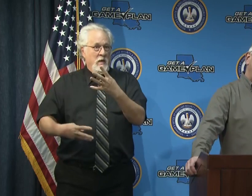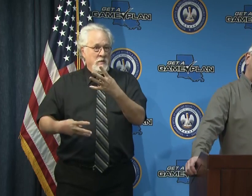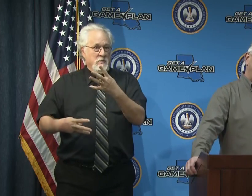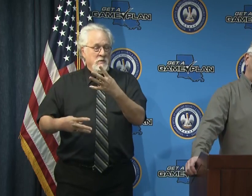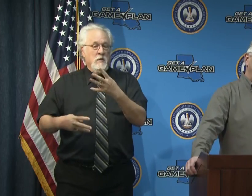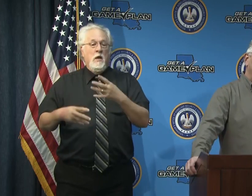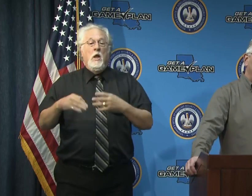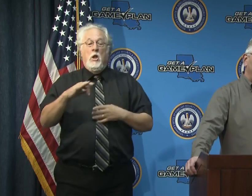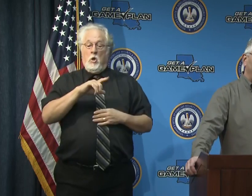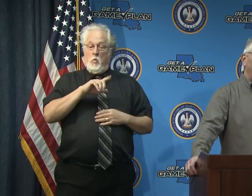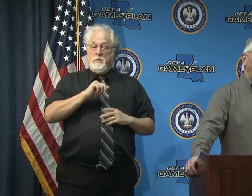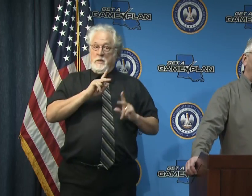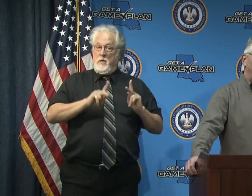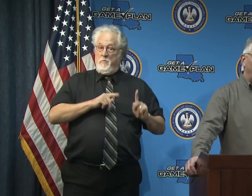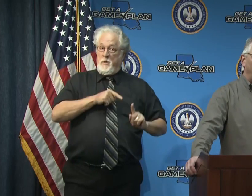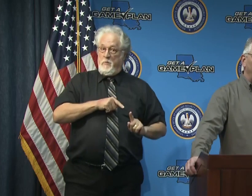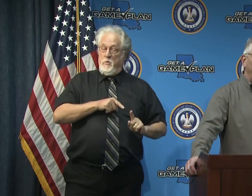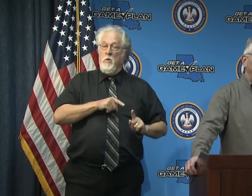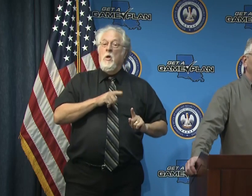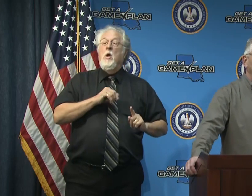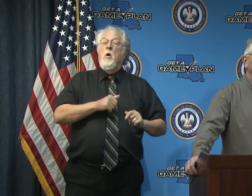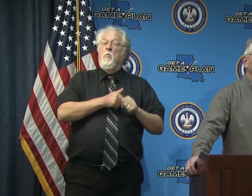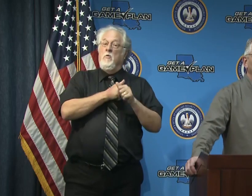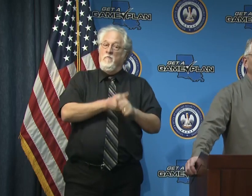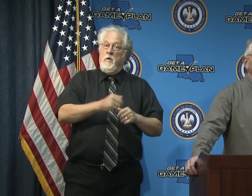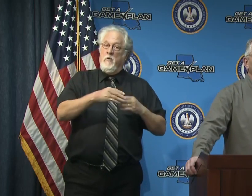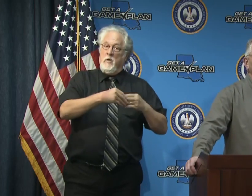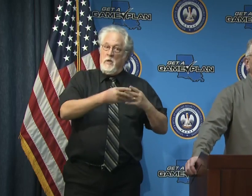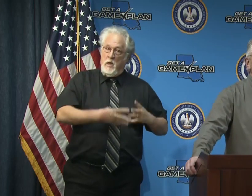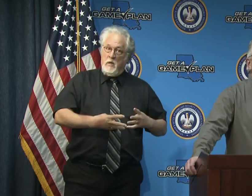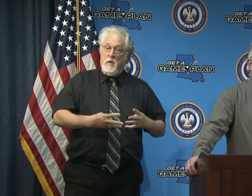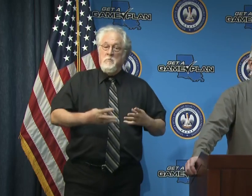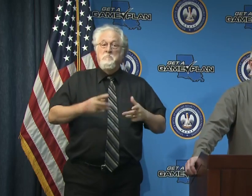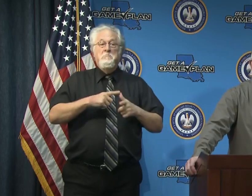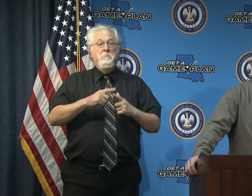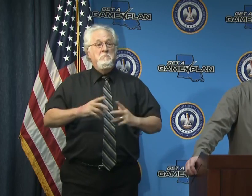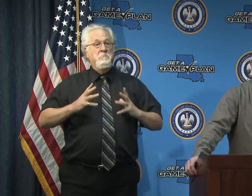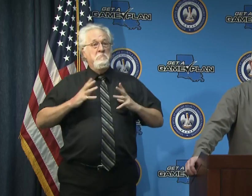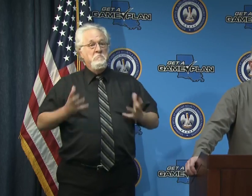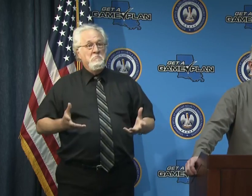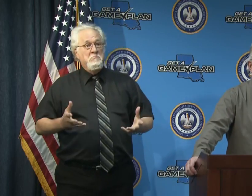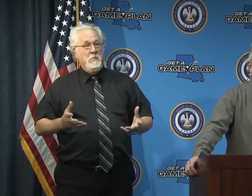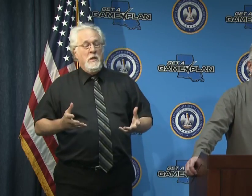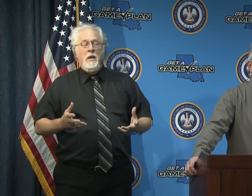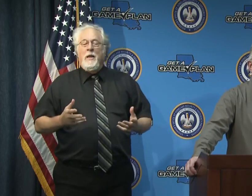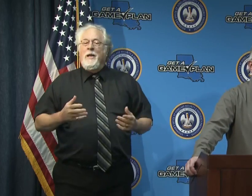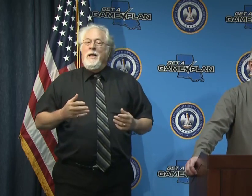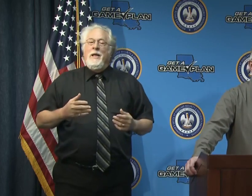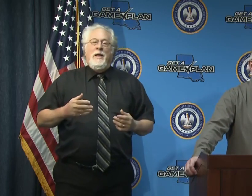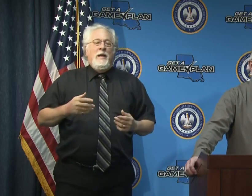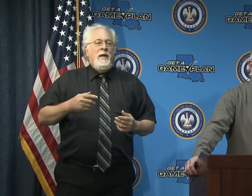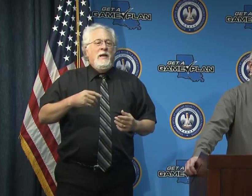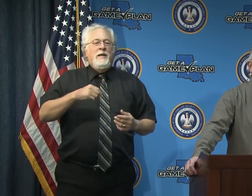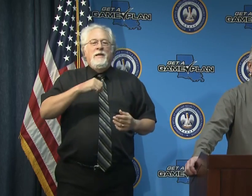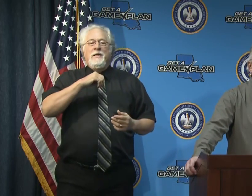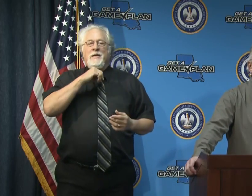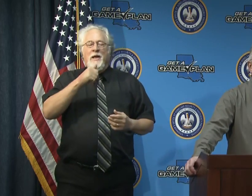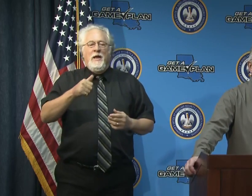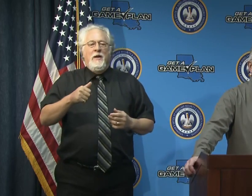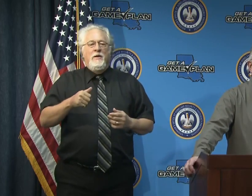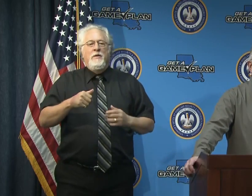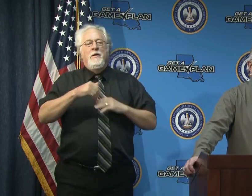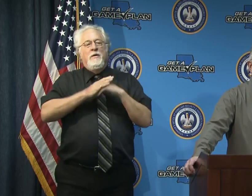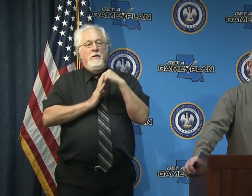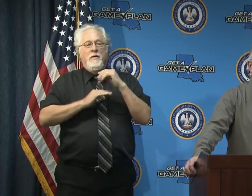if the louisiana people will operate within those guidelines then we're going to be just fine and i wouldn't say it's a consolation at